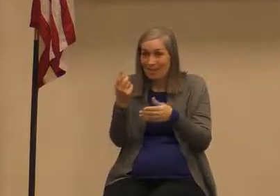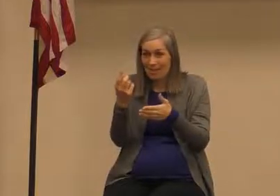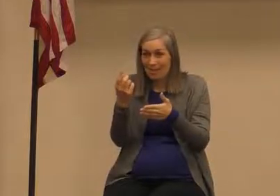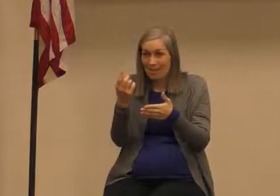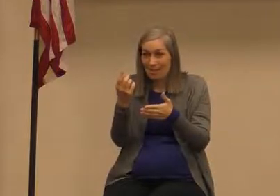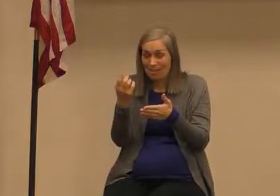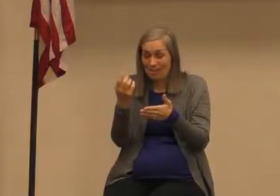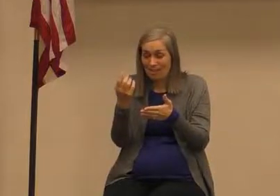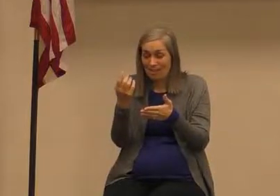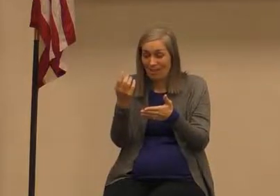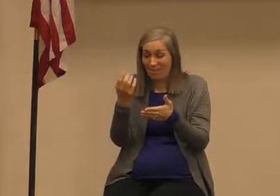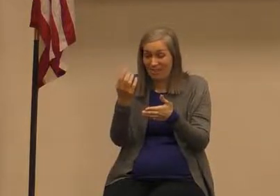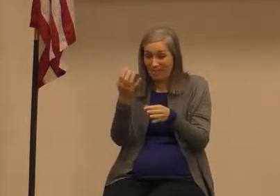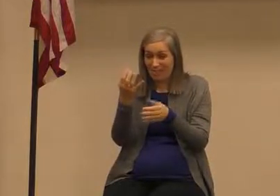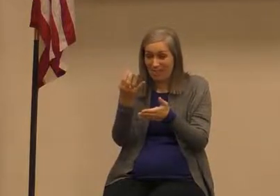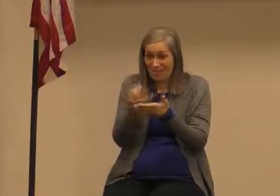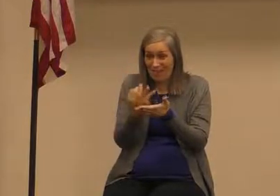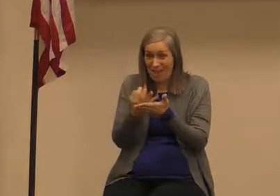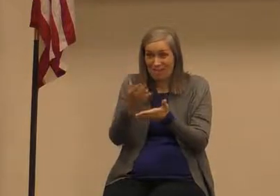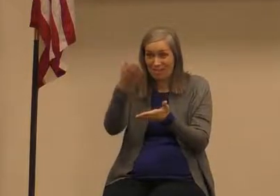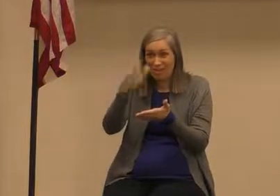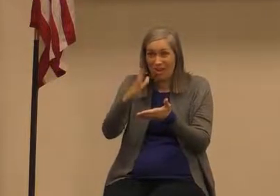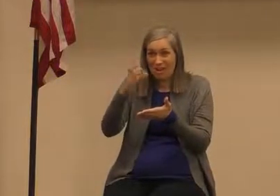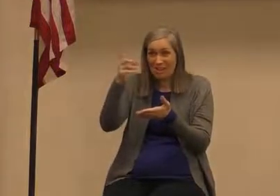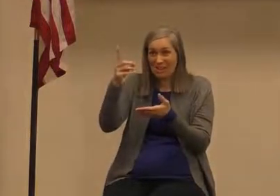name and what that means for us